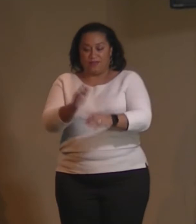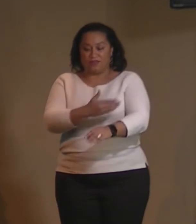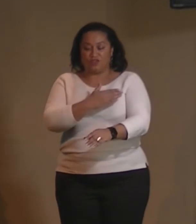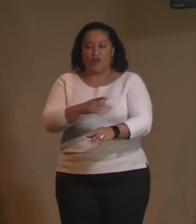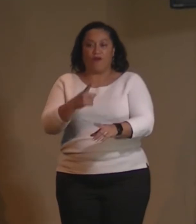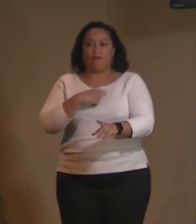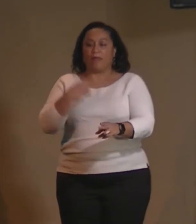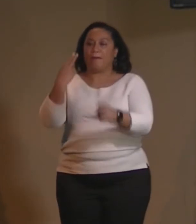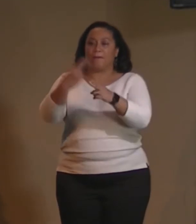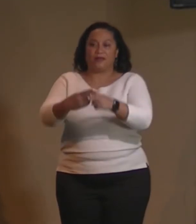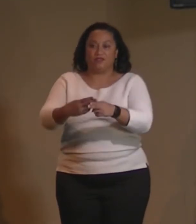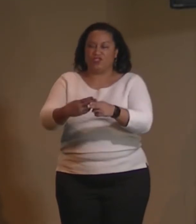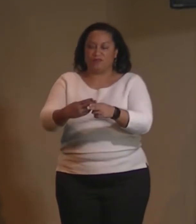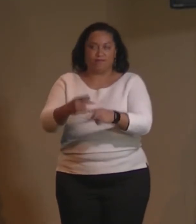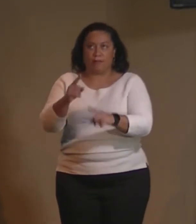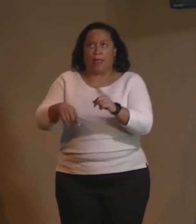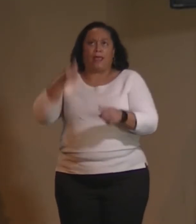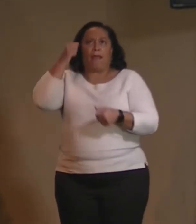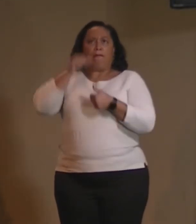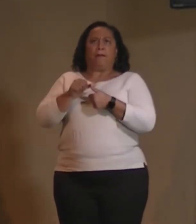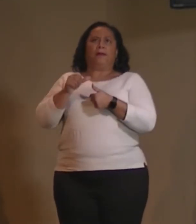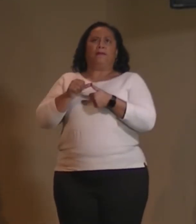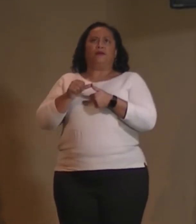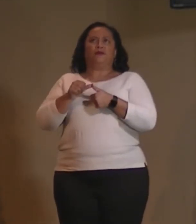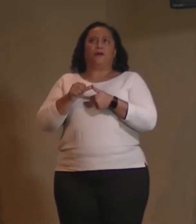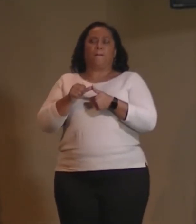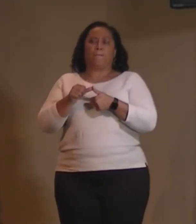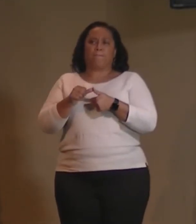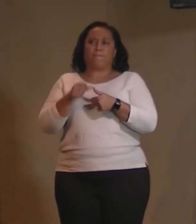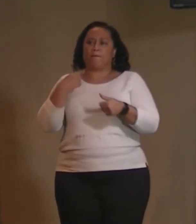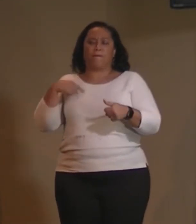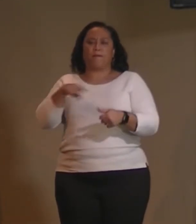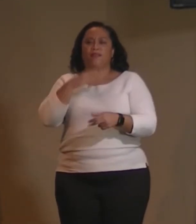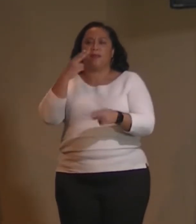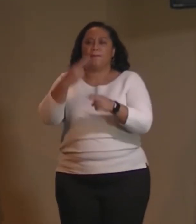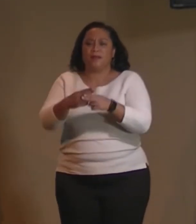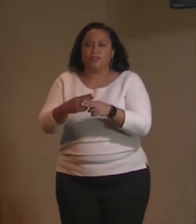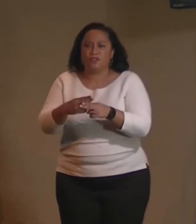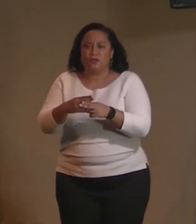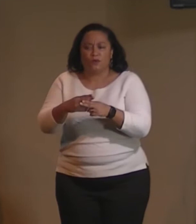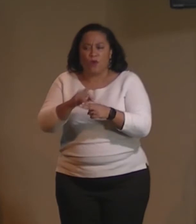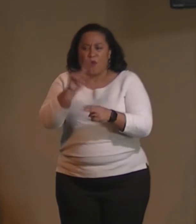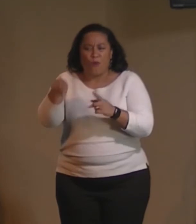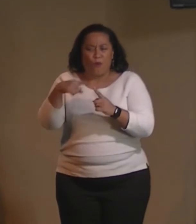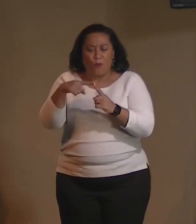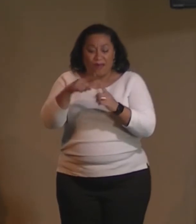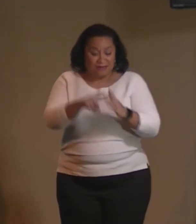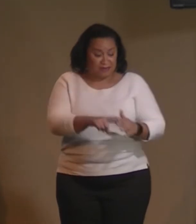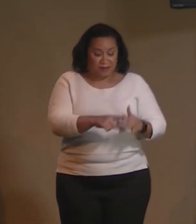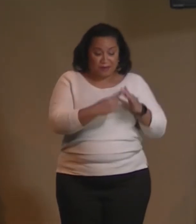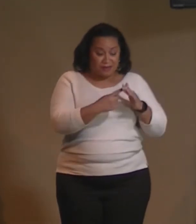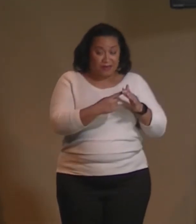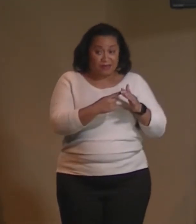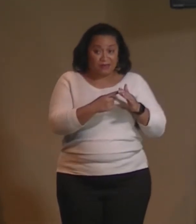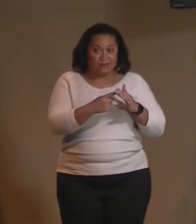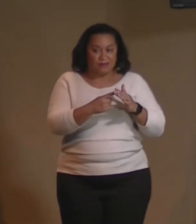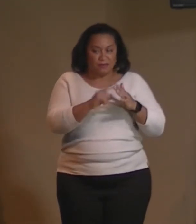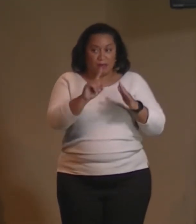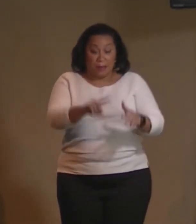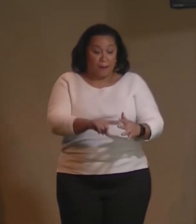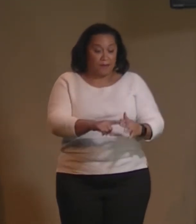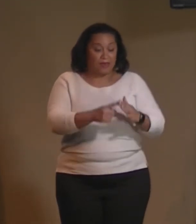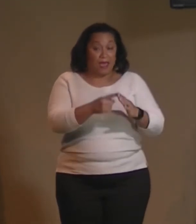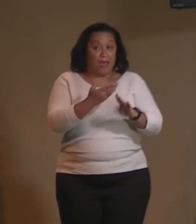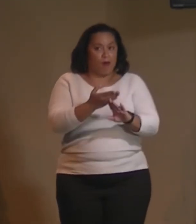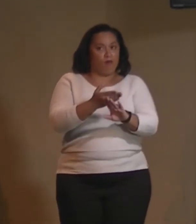and I don't remember and I guess I could go back to it but I don't remember they mention that when did it begin? And it said it began before time began.